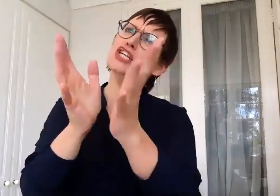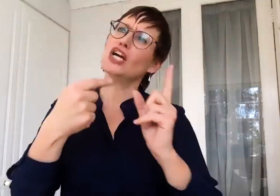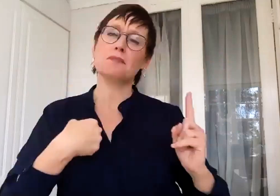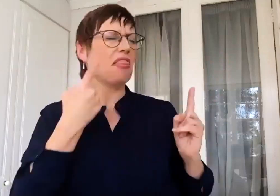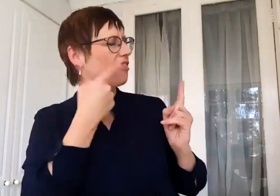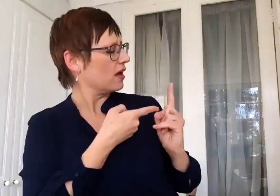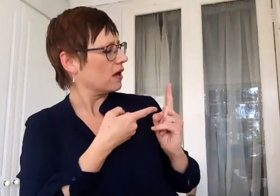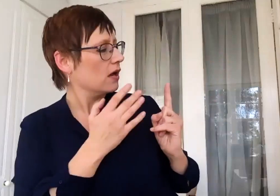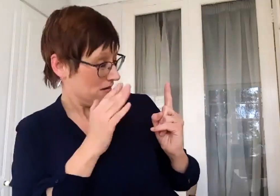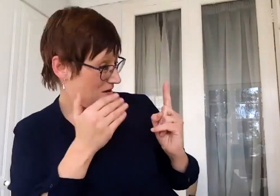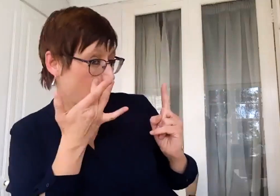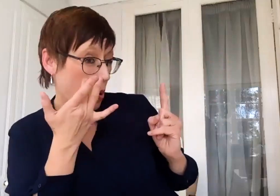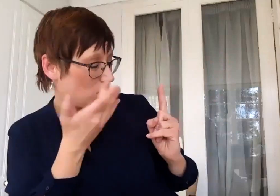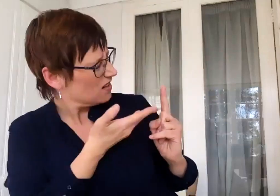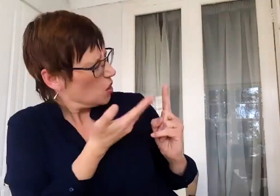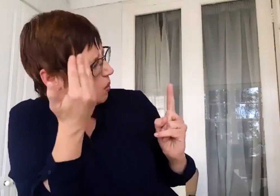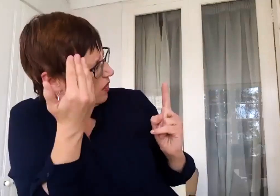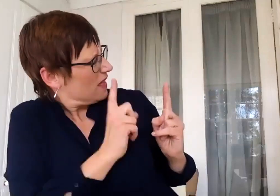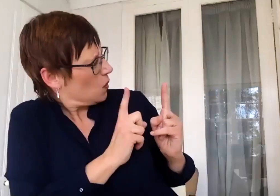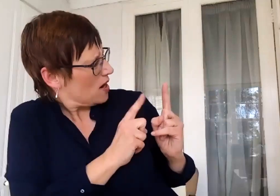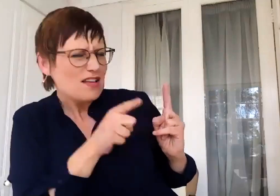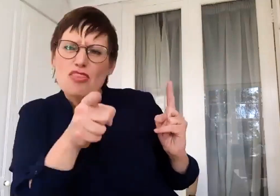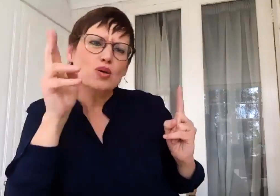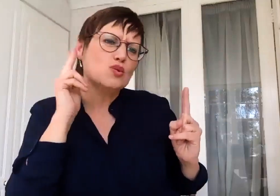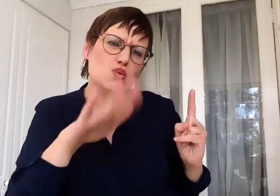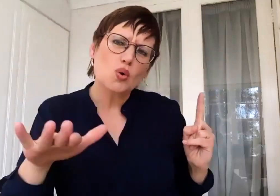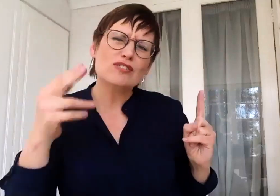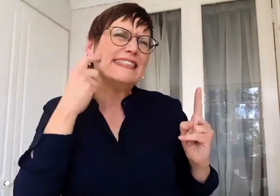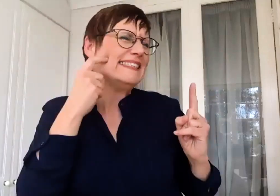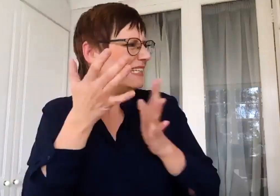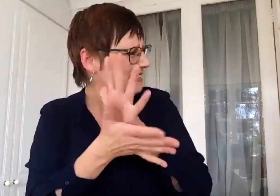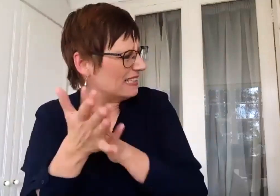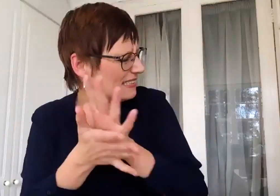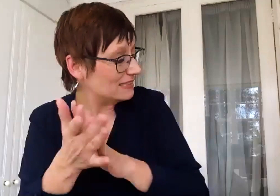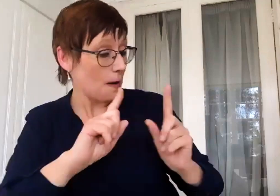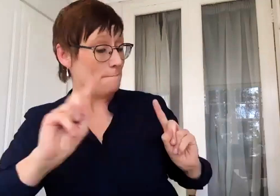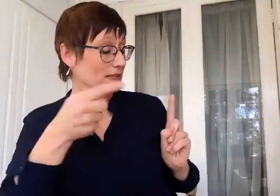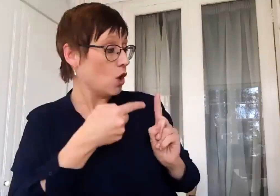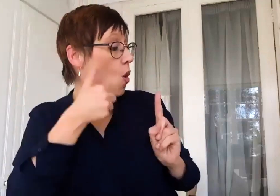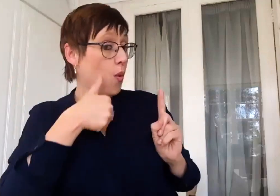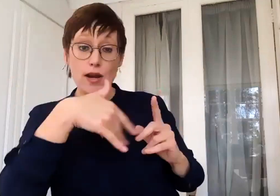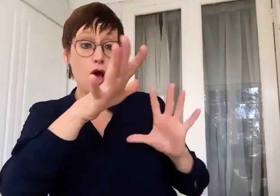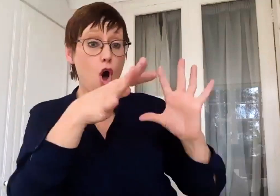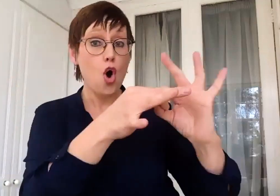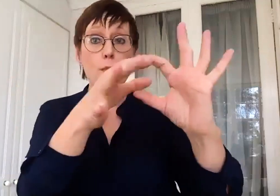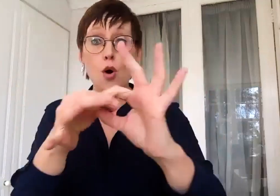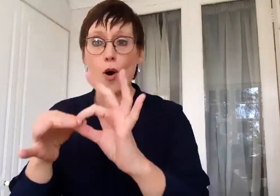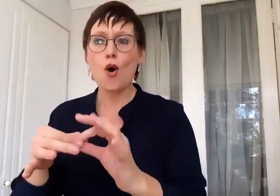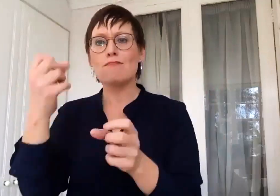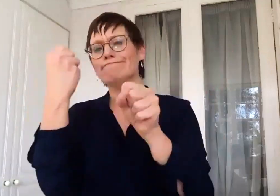and it's beautiful. Their right to education is being enjoyed. But of course, as they scatter and go into taxis and different